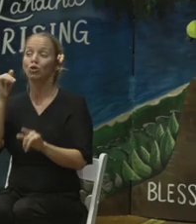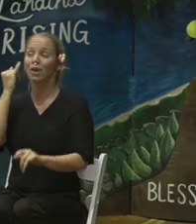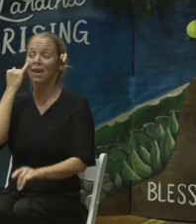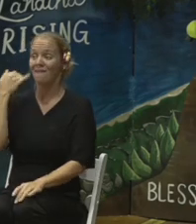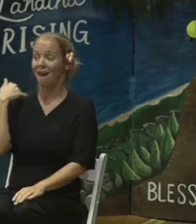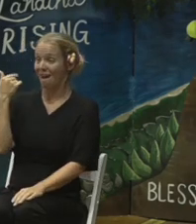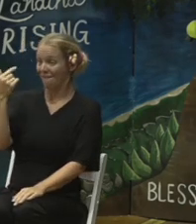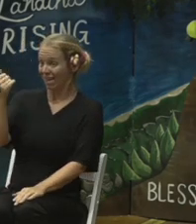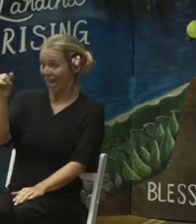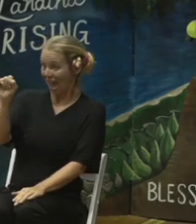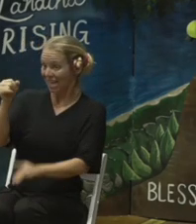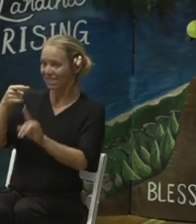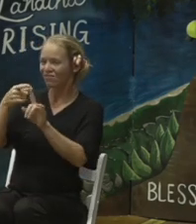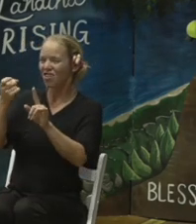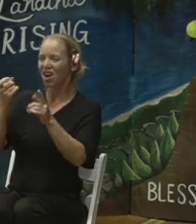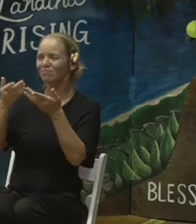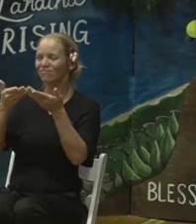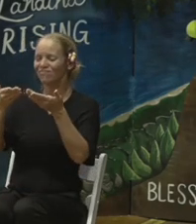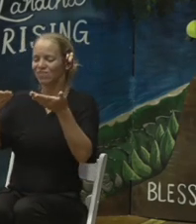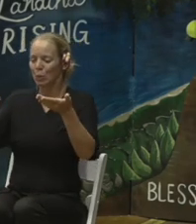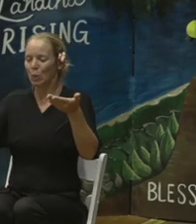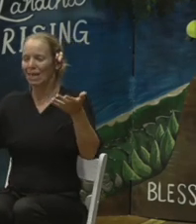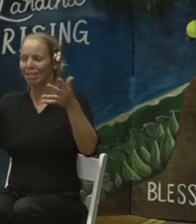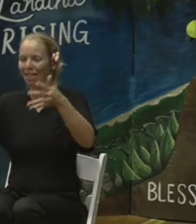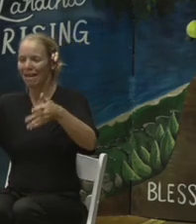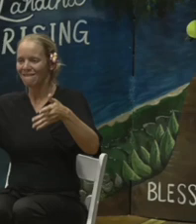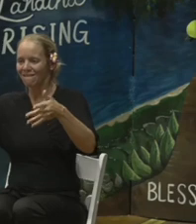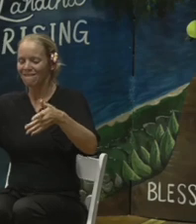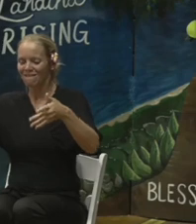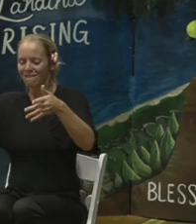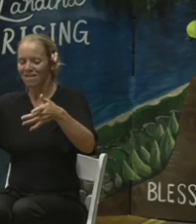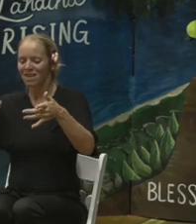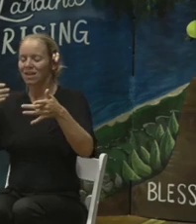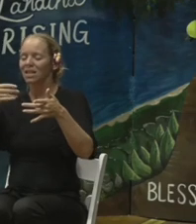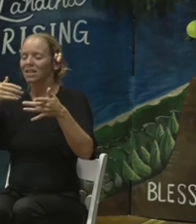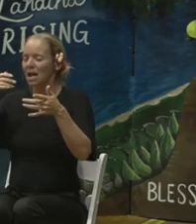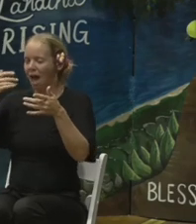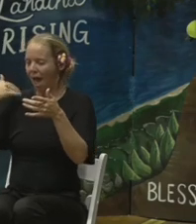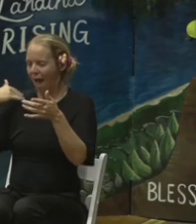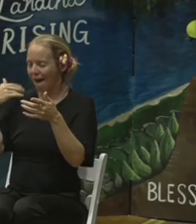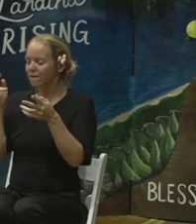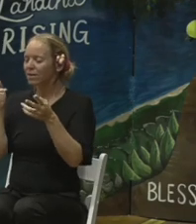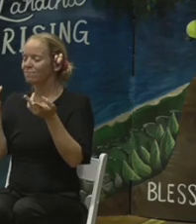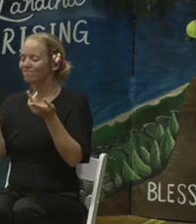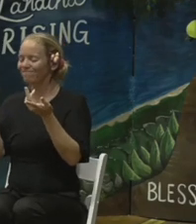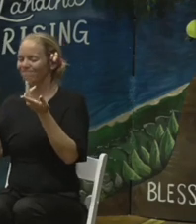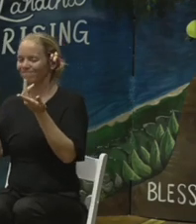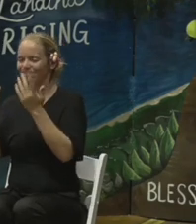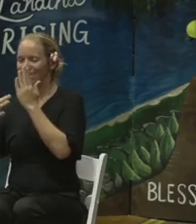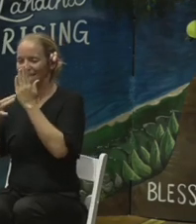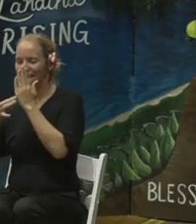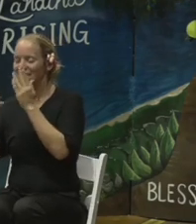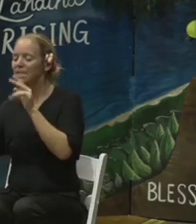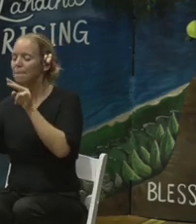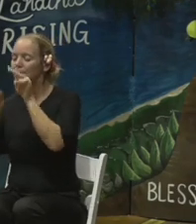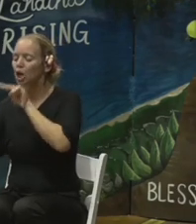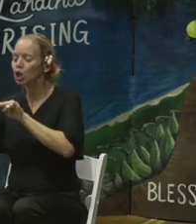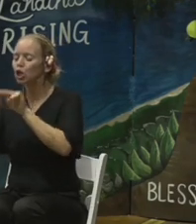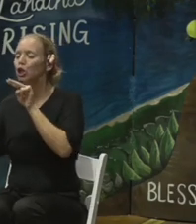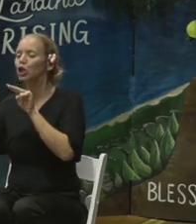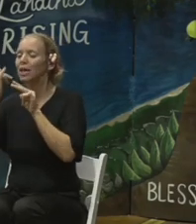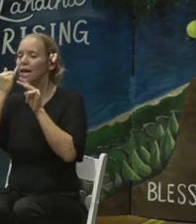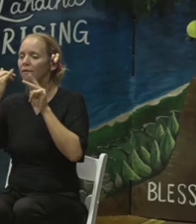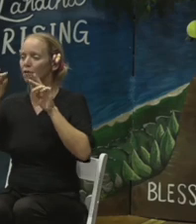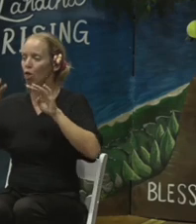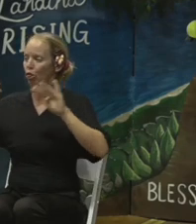from the debris. And on the other side, which is cut off, we also have groundwater monitoring wells. And one of the reasons